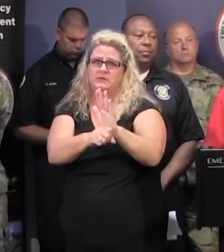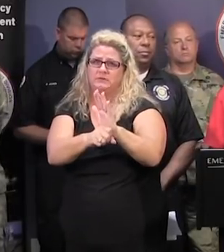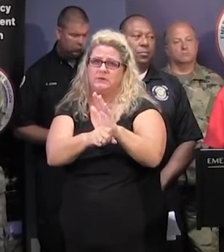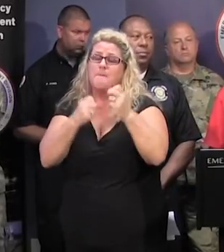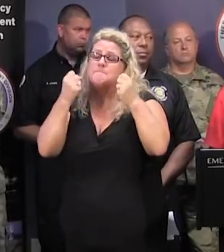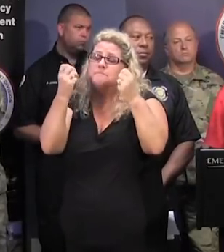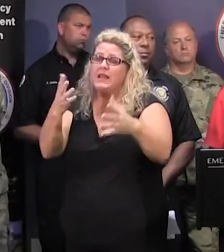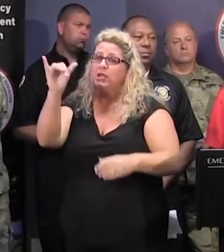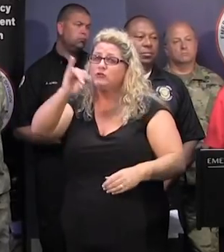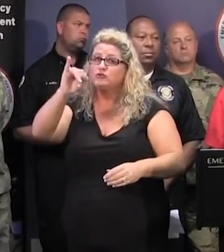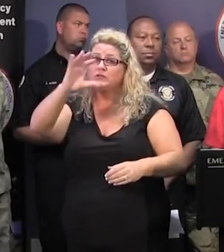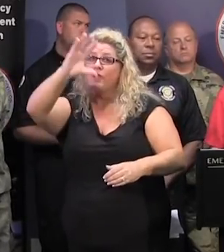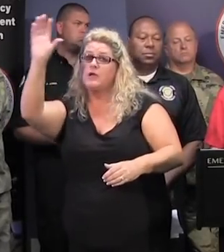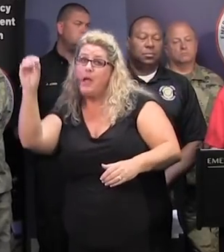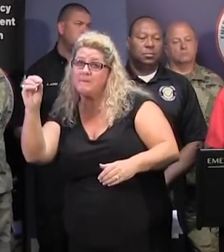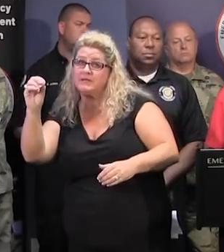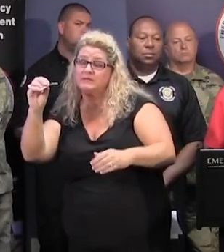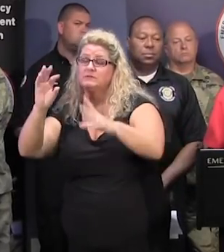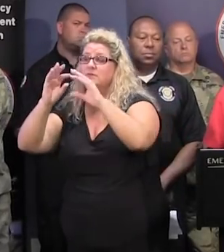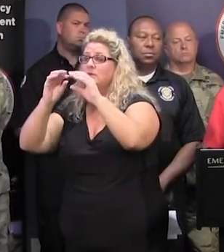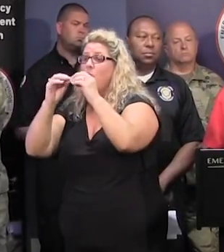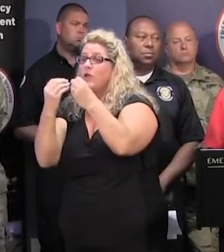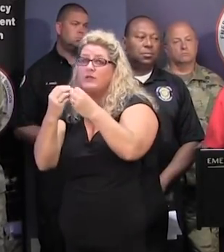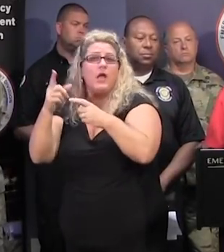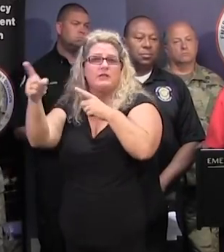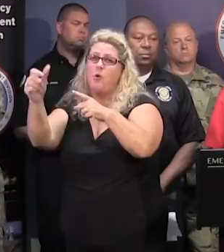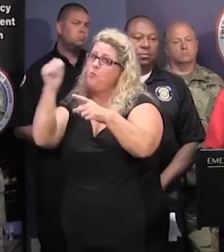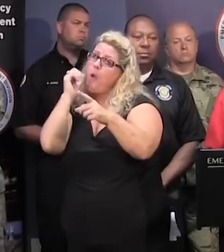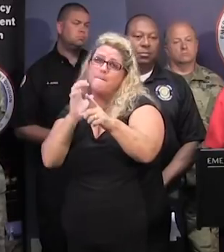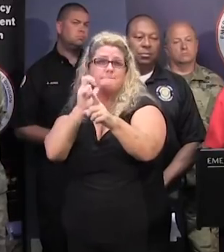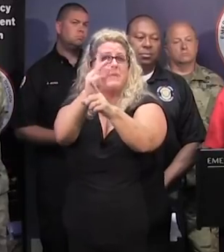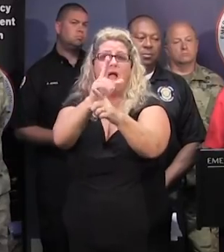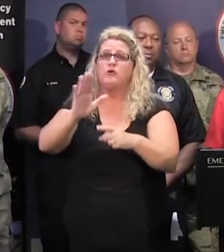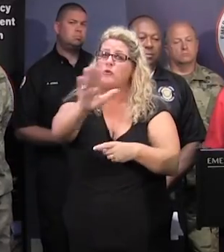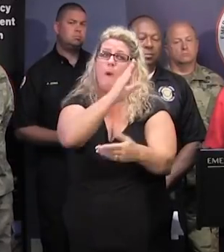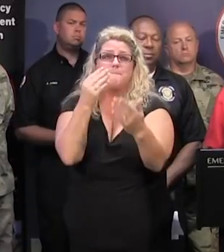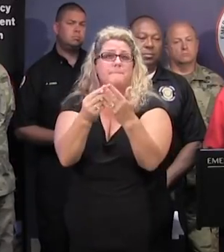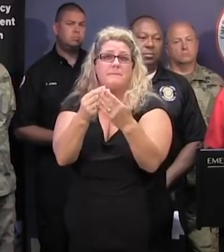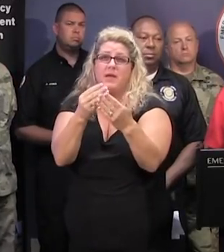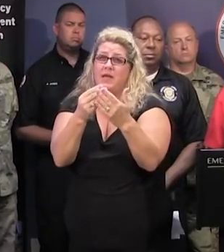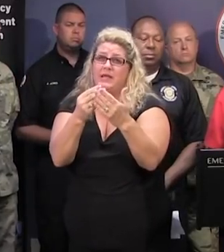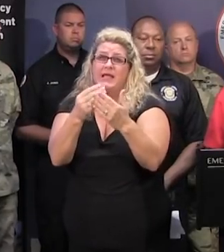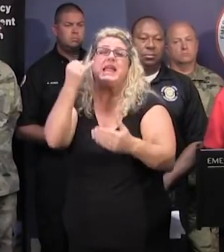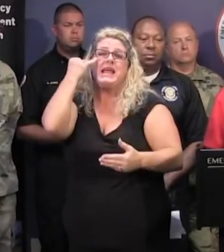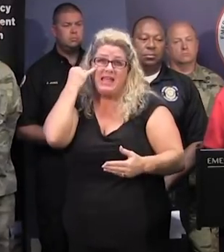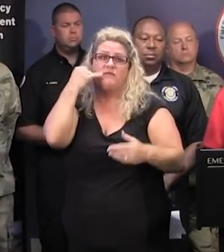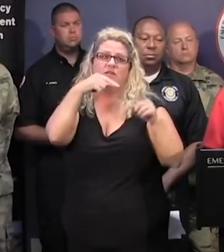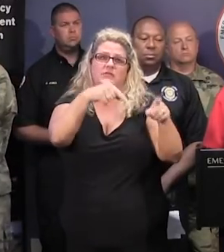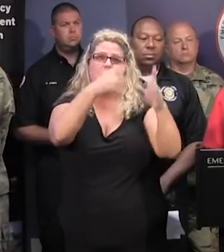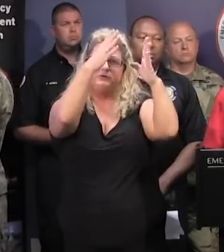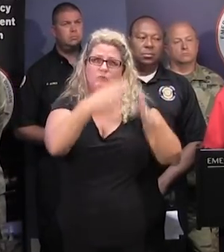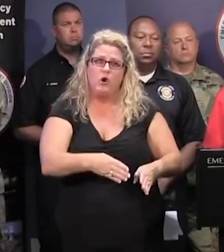companies, agencies, and organizations that won't provide reimbursement assistance to property owners if you are using